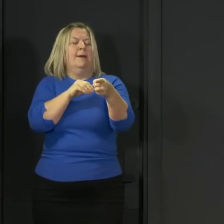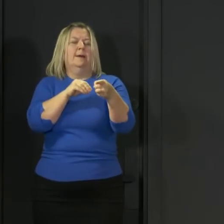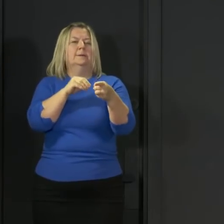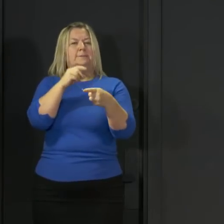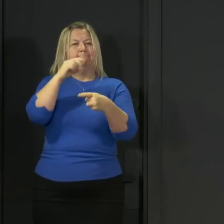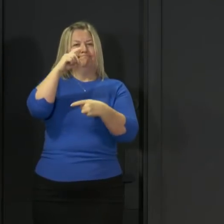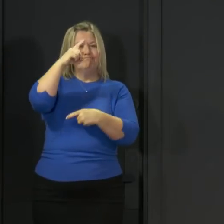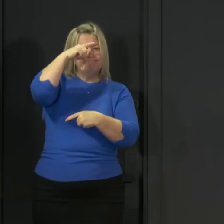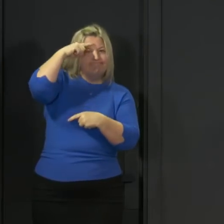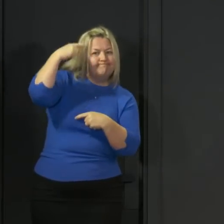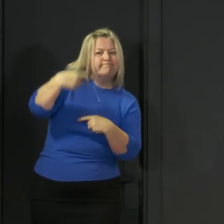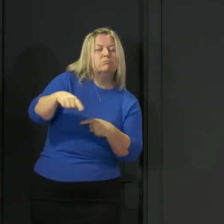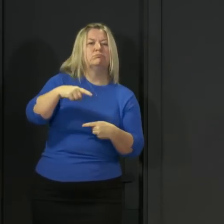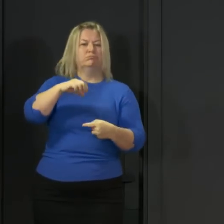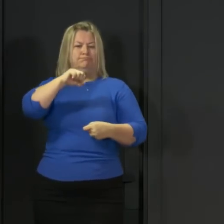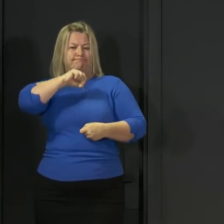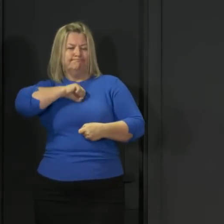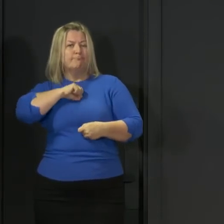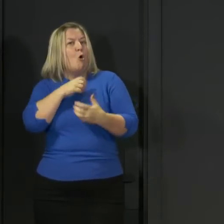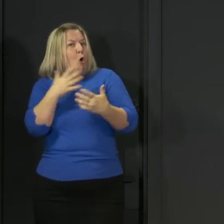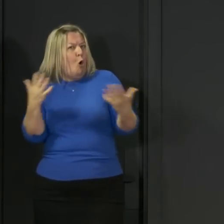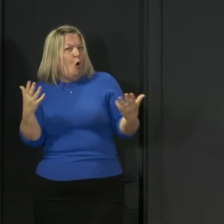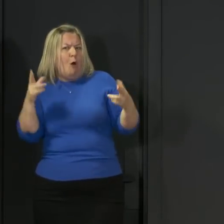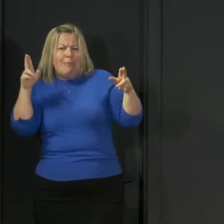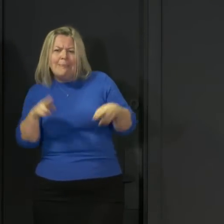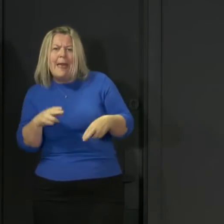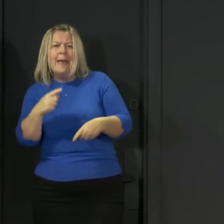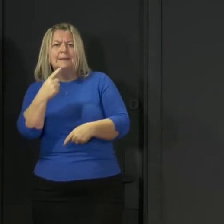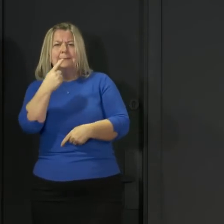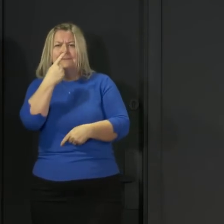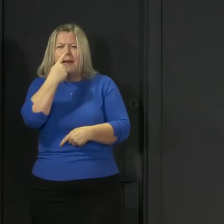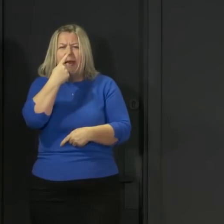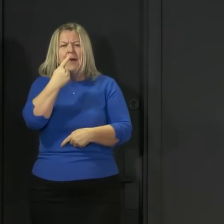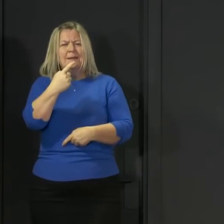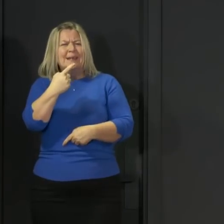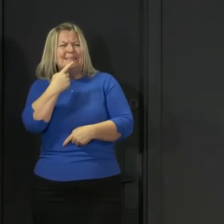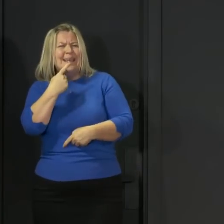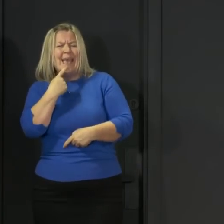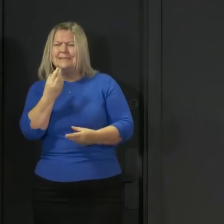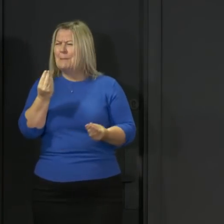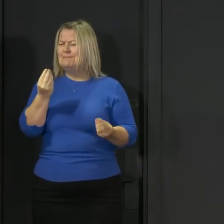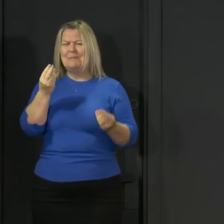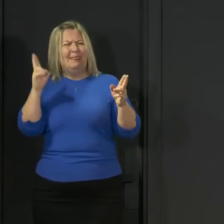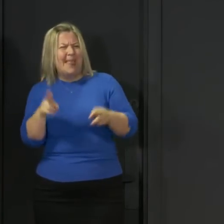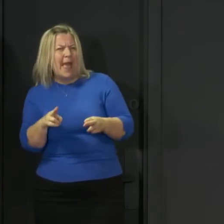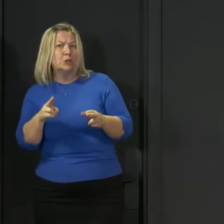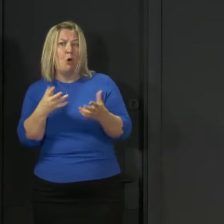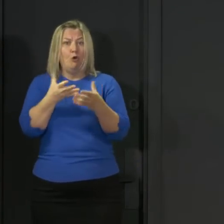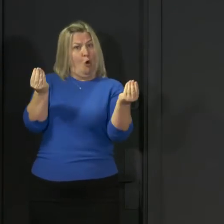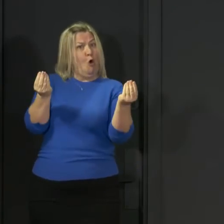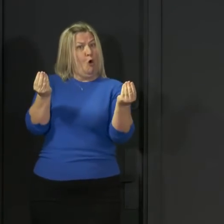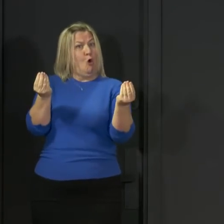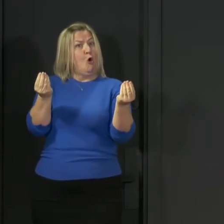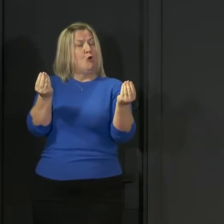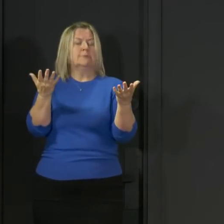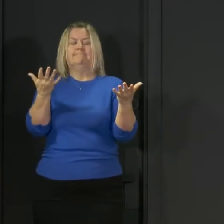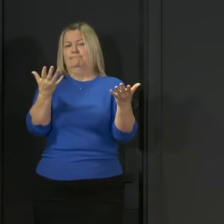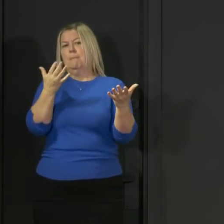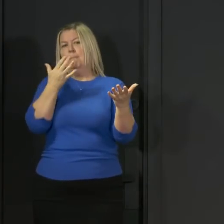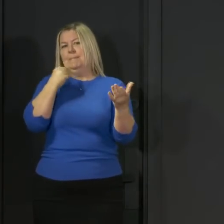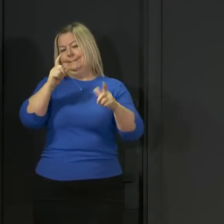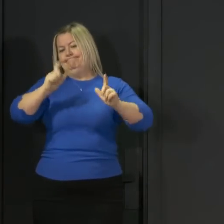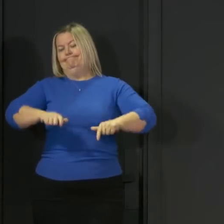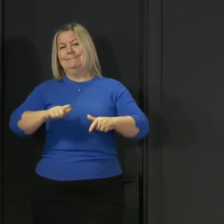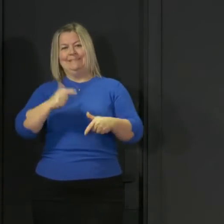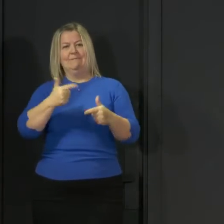cough, or if you notice a loss of taste or smell, stay at home completely for seven days and don't leave your home at